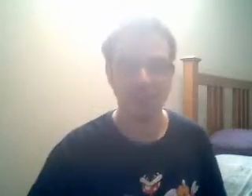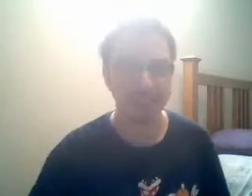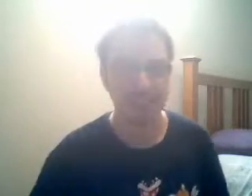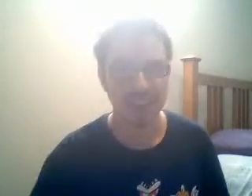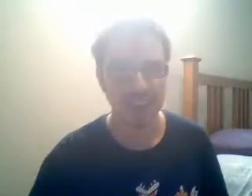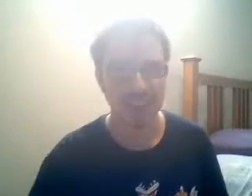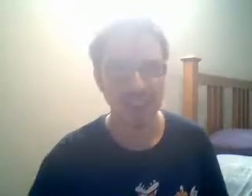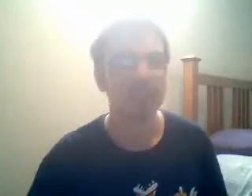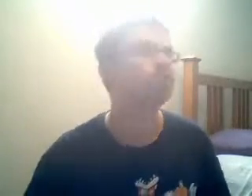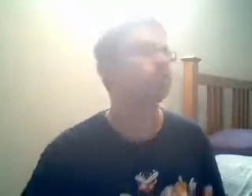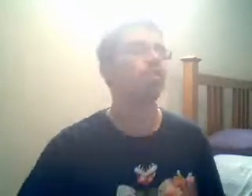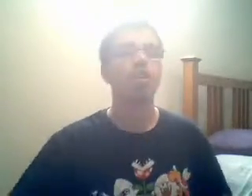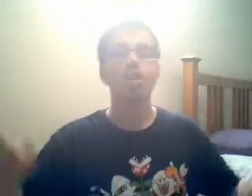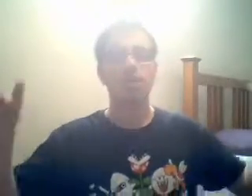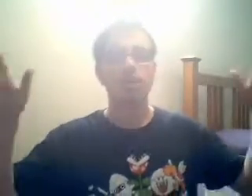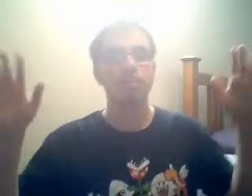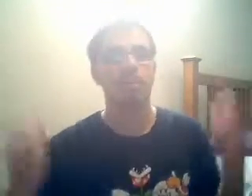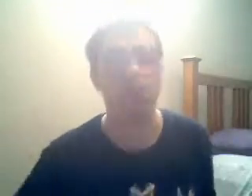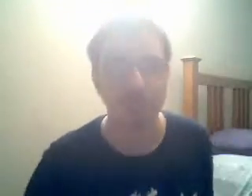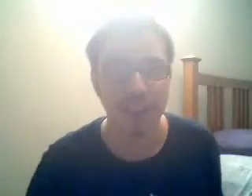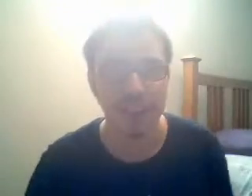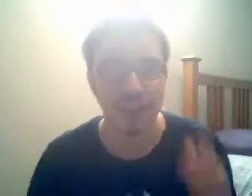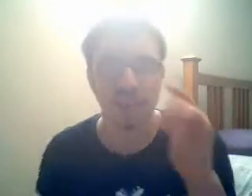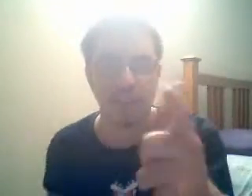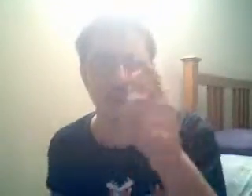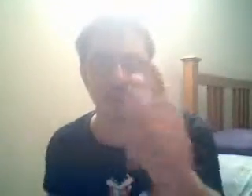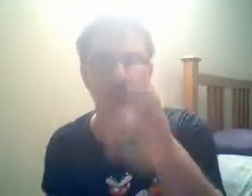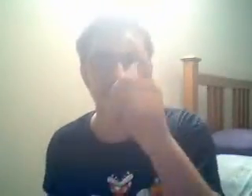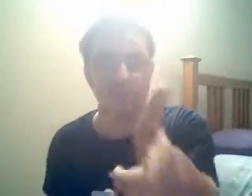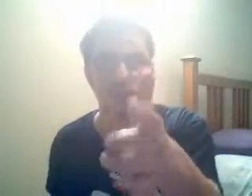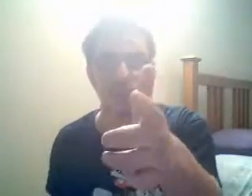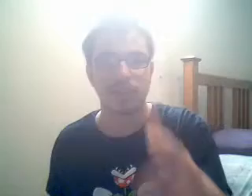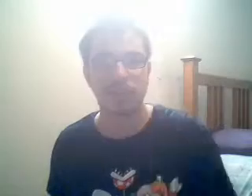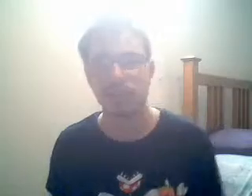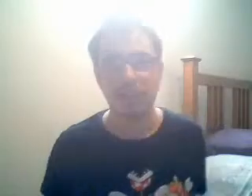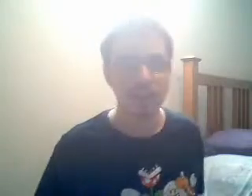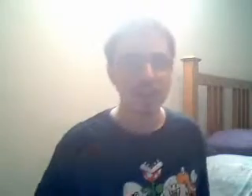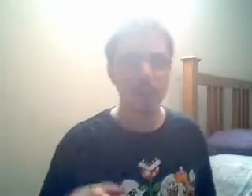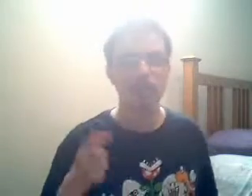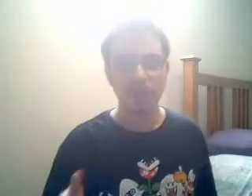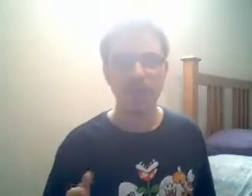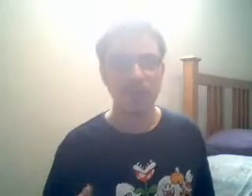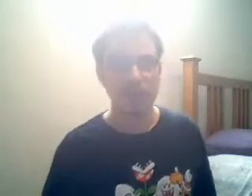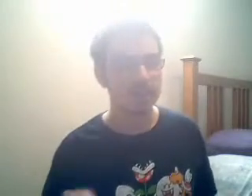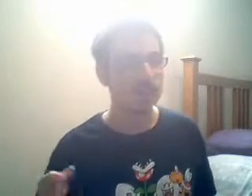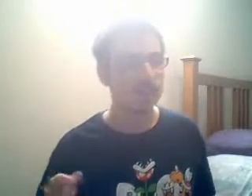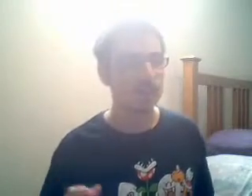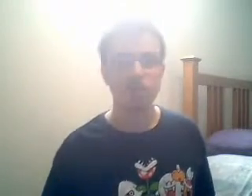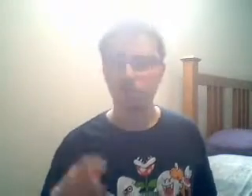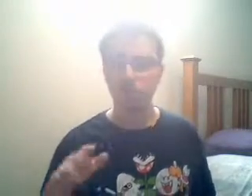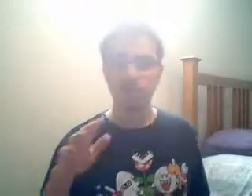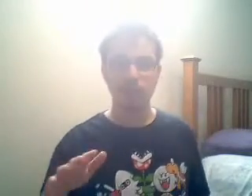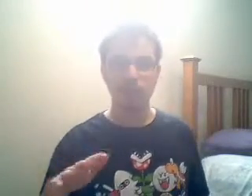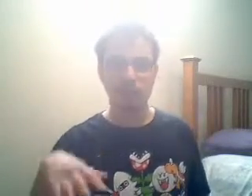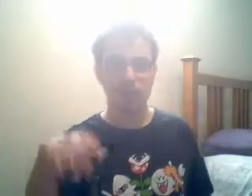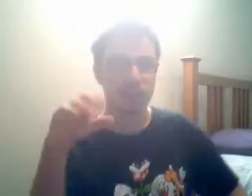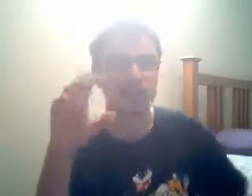music. Those are all gonna be great things in the Bridge Parody Series. So, yeah. The Bridge Parody Series is a